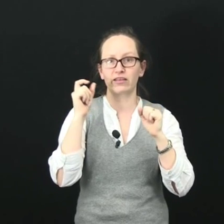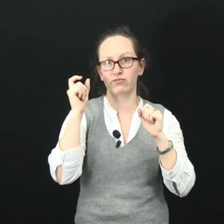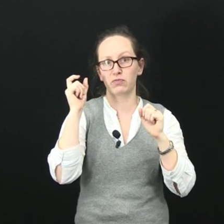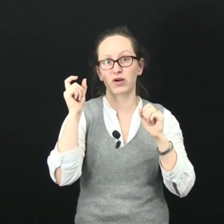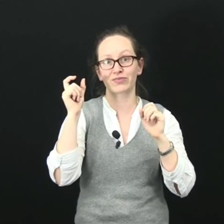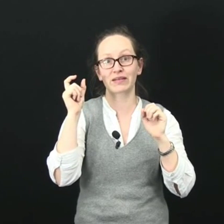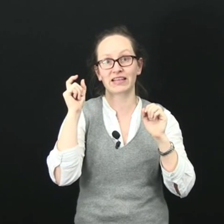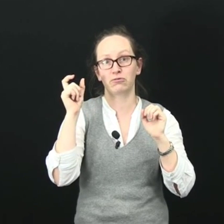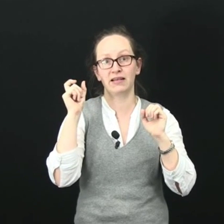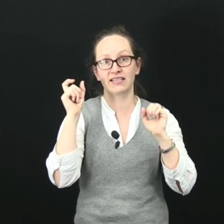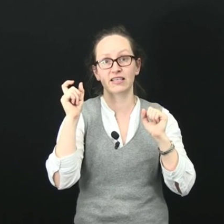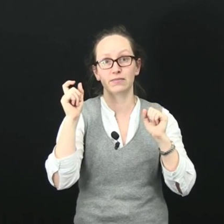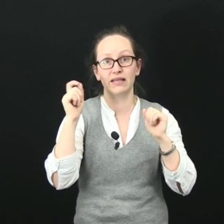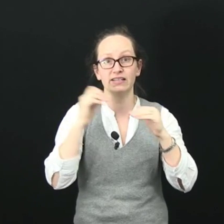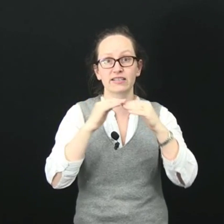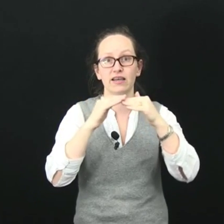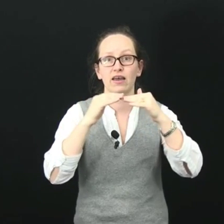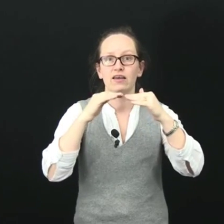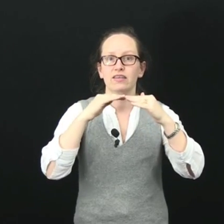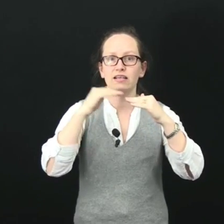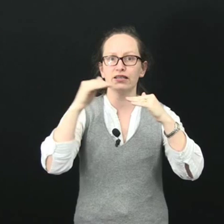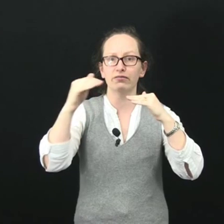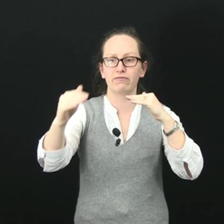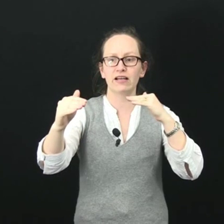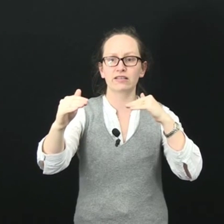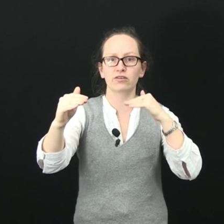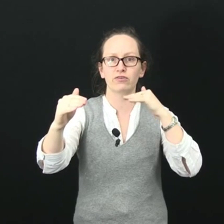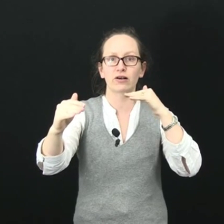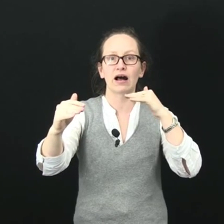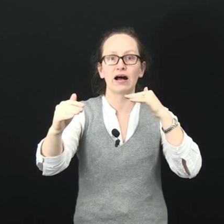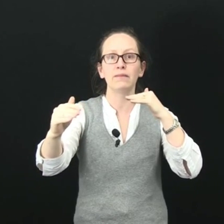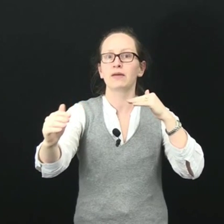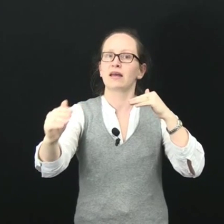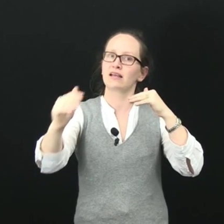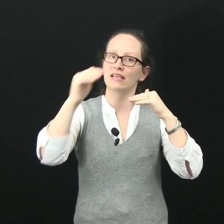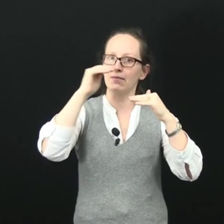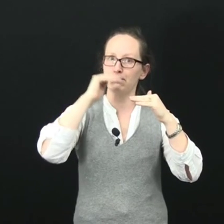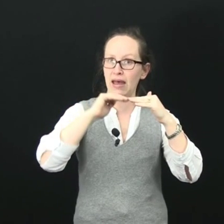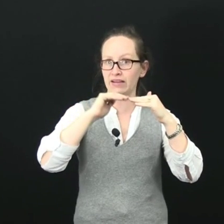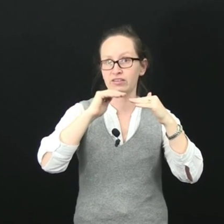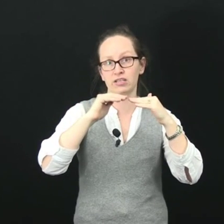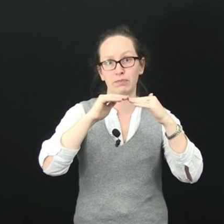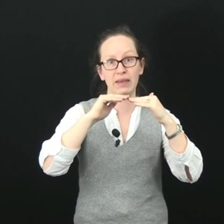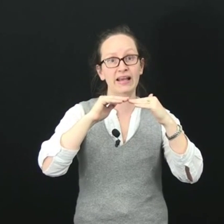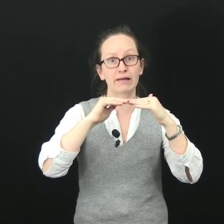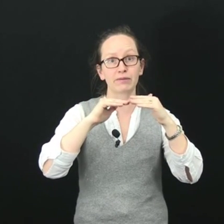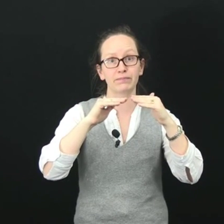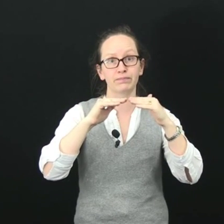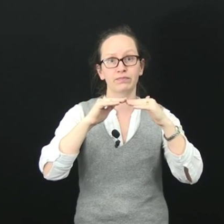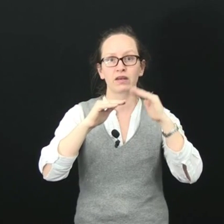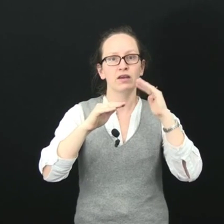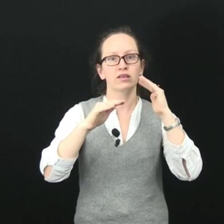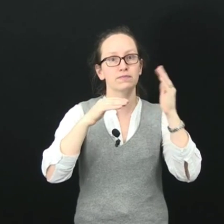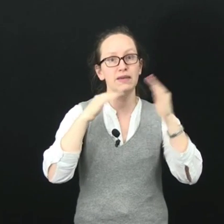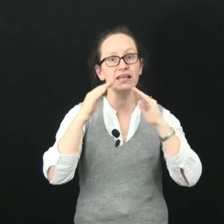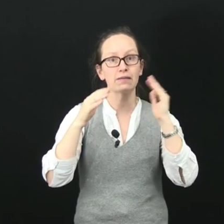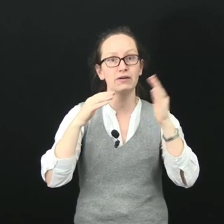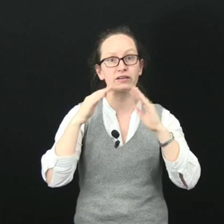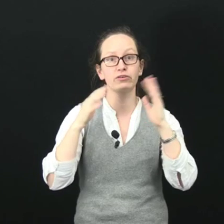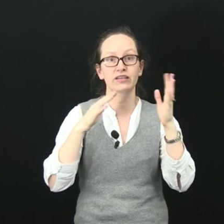of approximately 3 centimetres. These are reflected off your car and sent back to the speed camera. The speed camera can look at